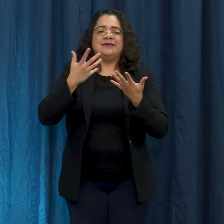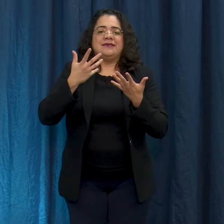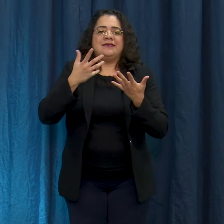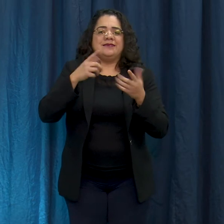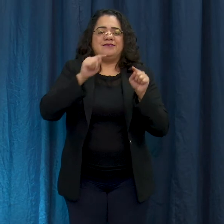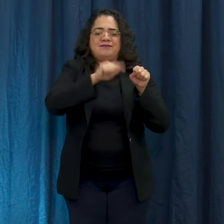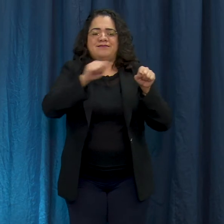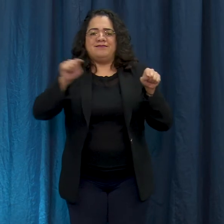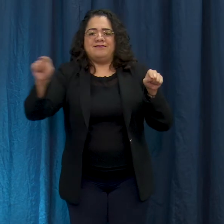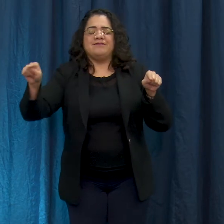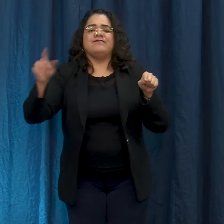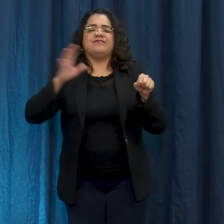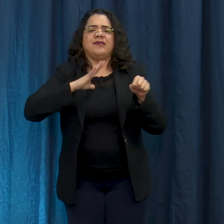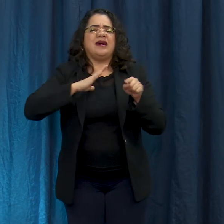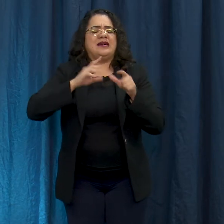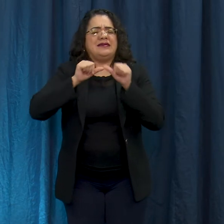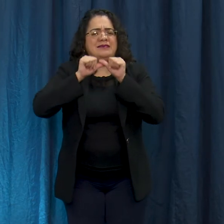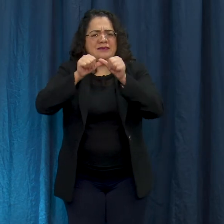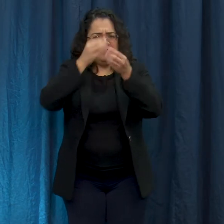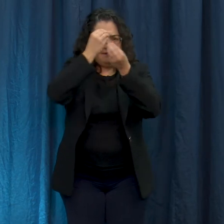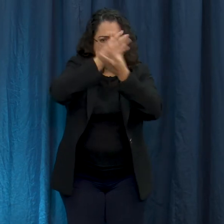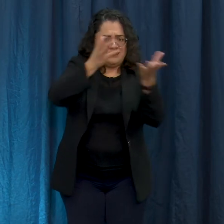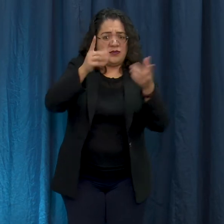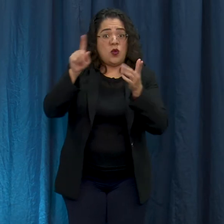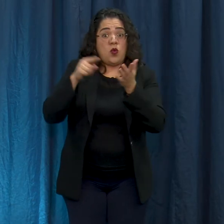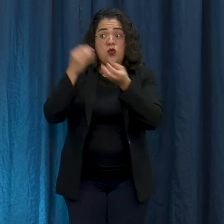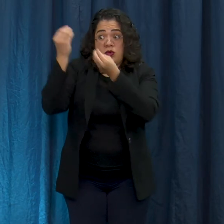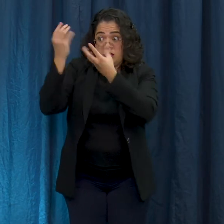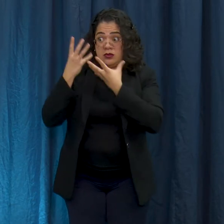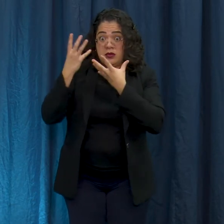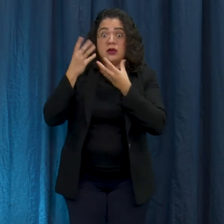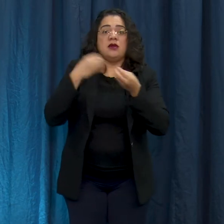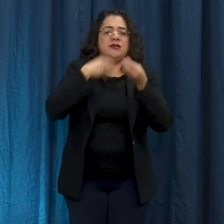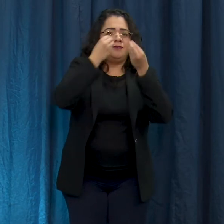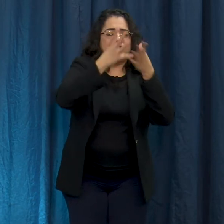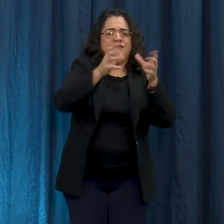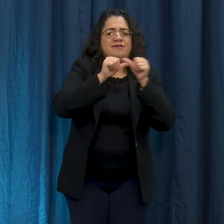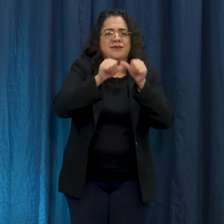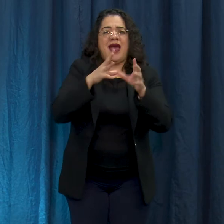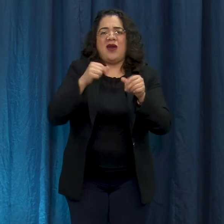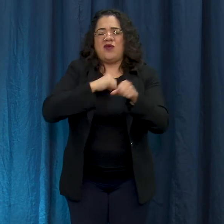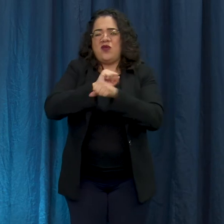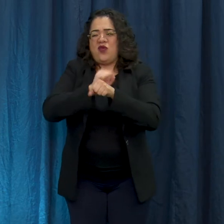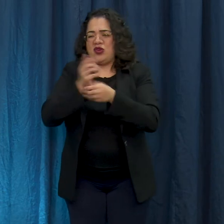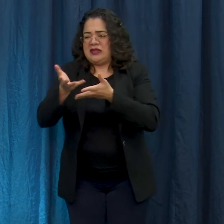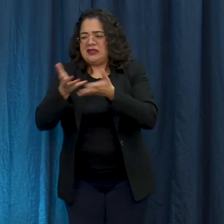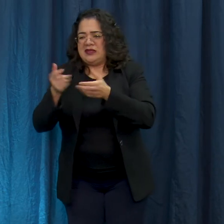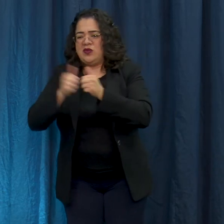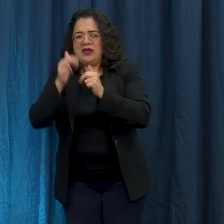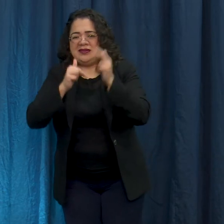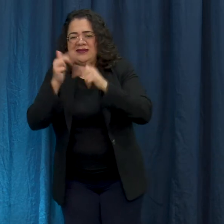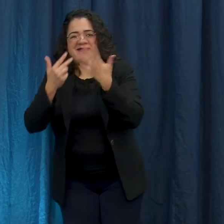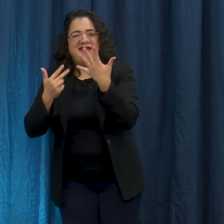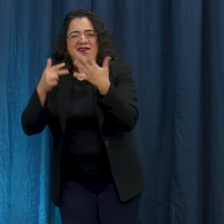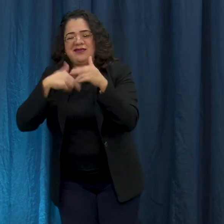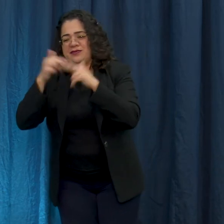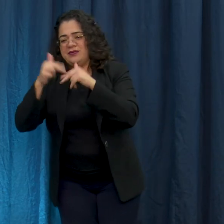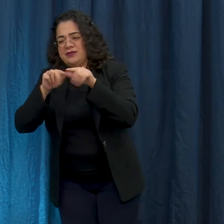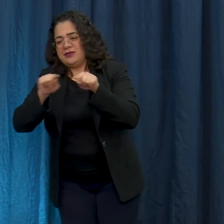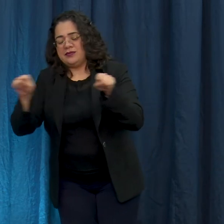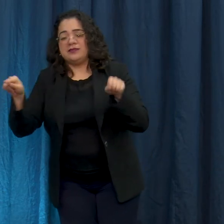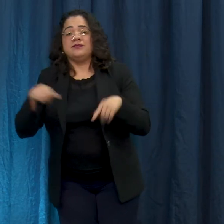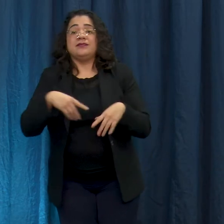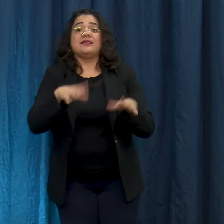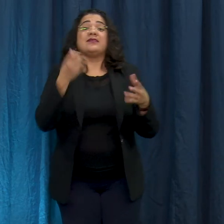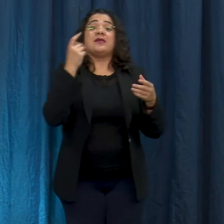actualizando a los medios y al público si hay más casos reportados. También el alcalde habló de la clínica de evaluación